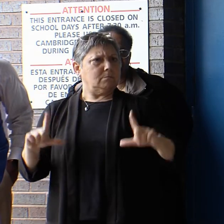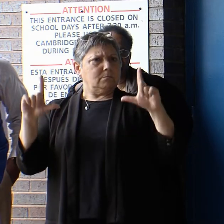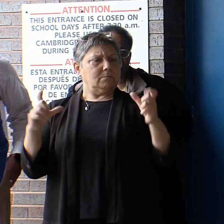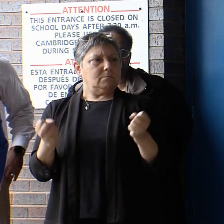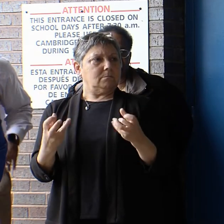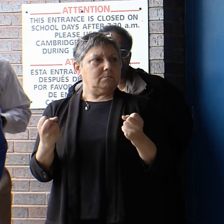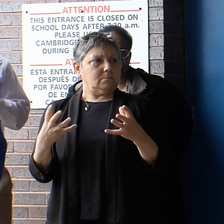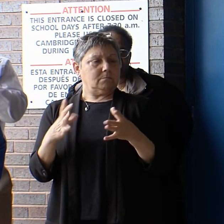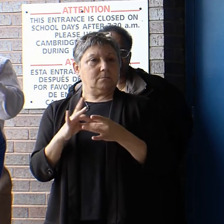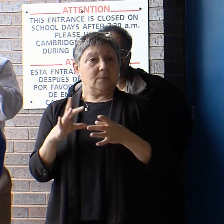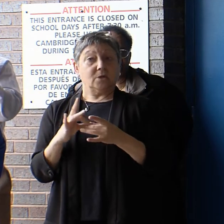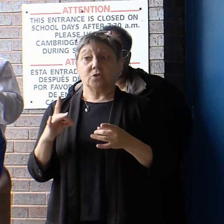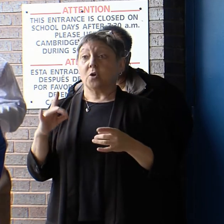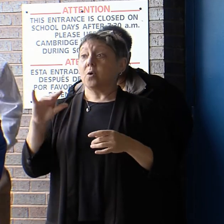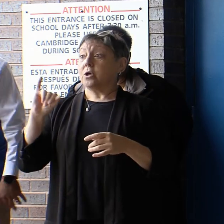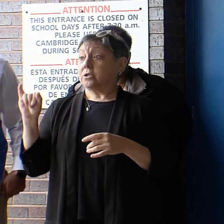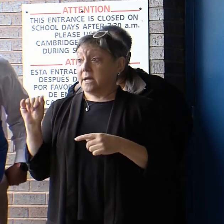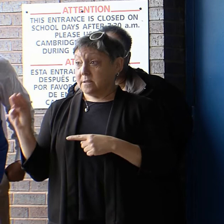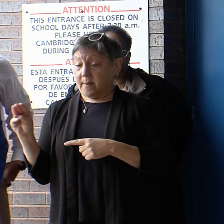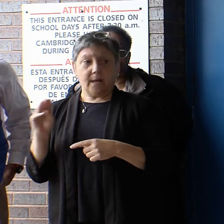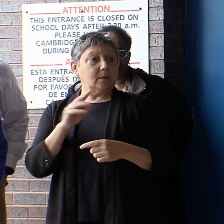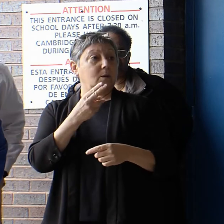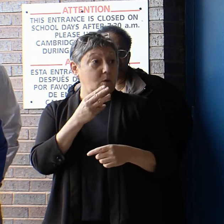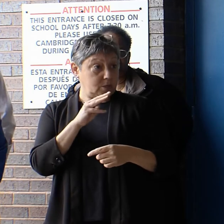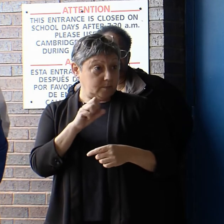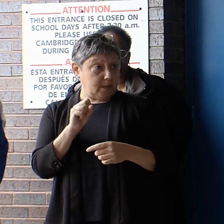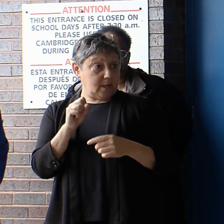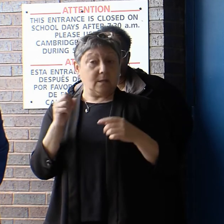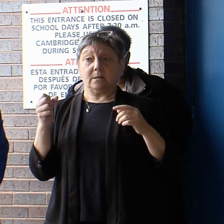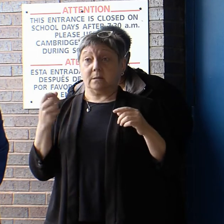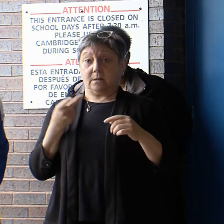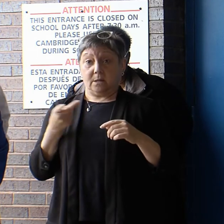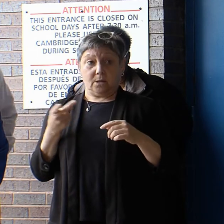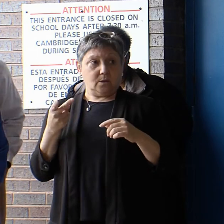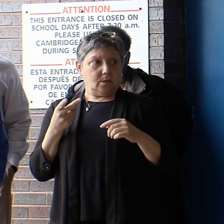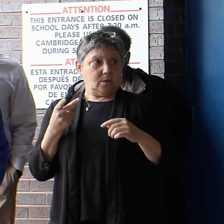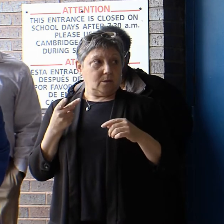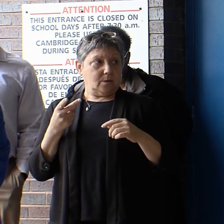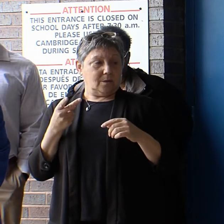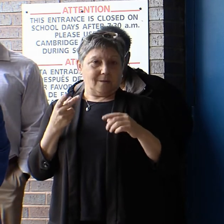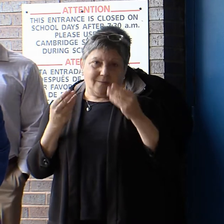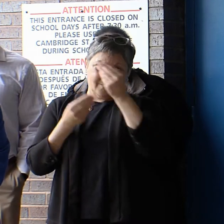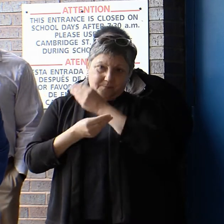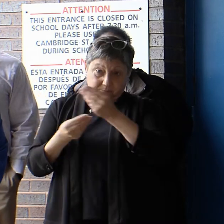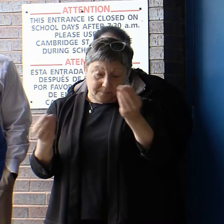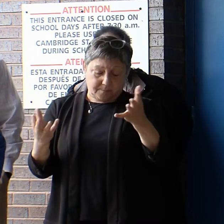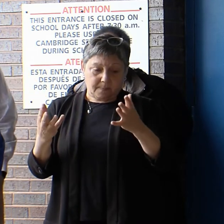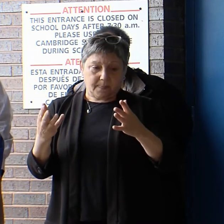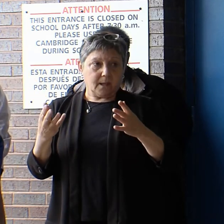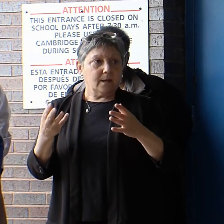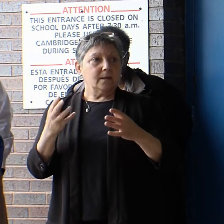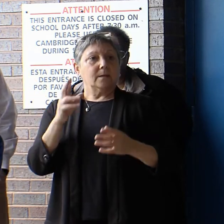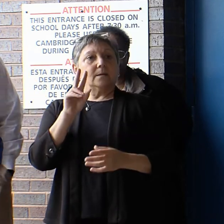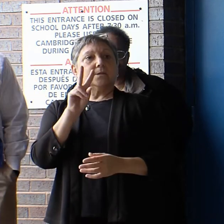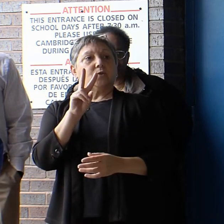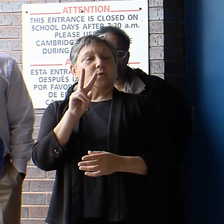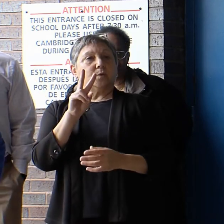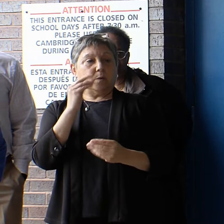horse man and the Jackson man are part of the first phase. I want to emphasize that $2 billion